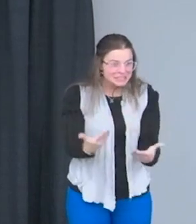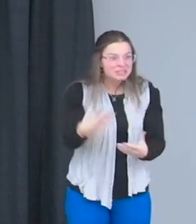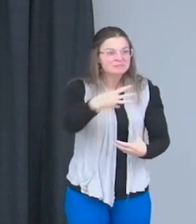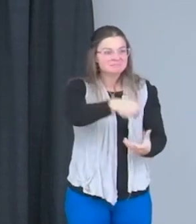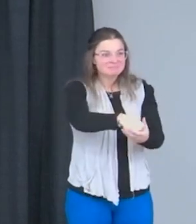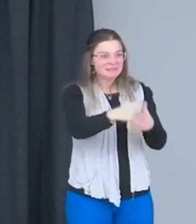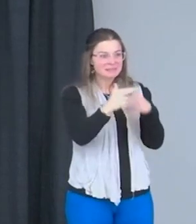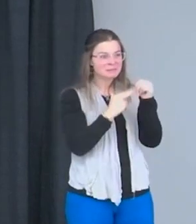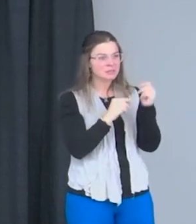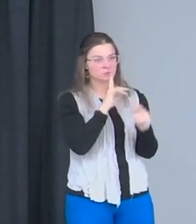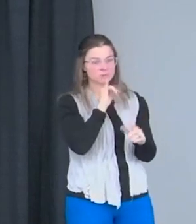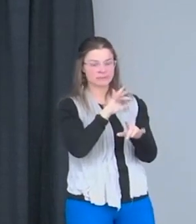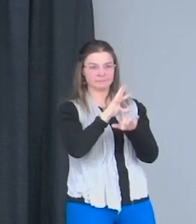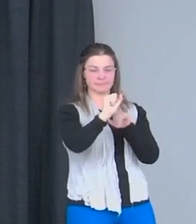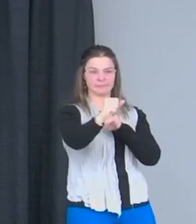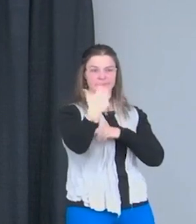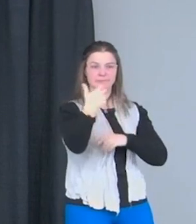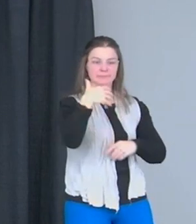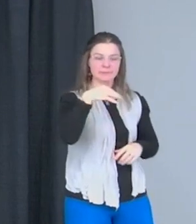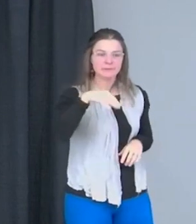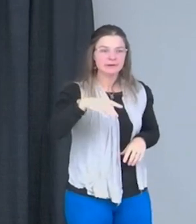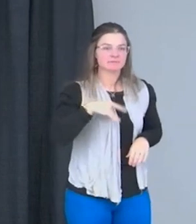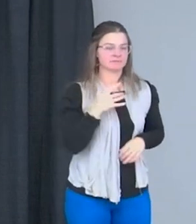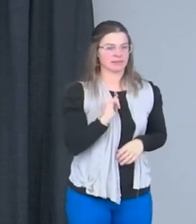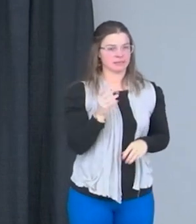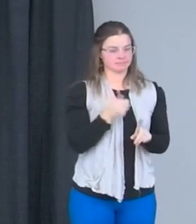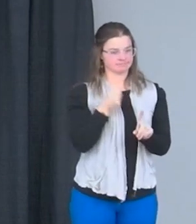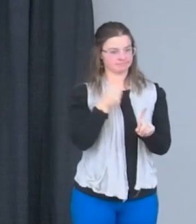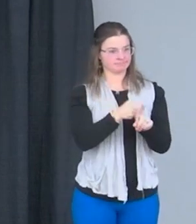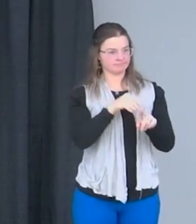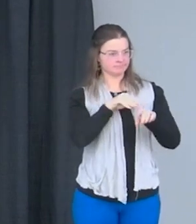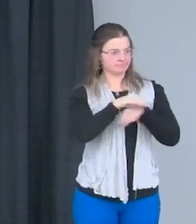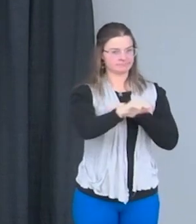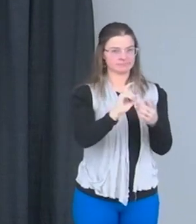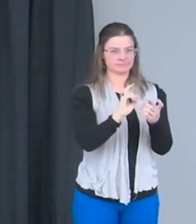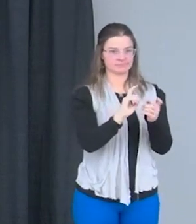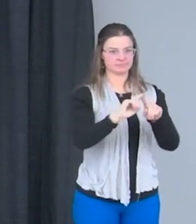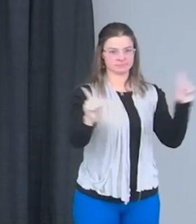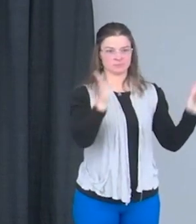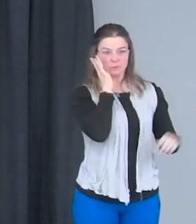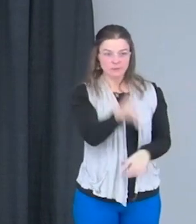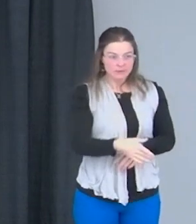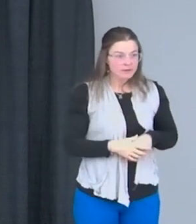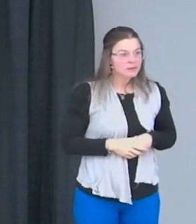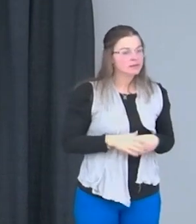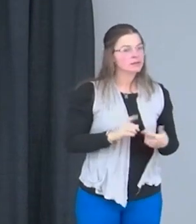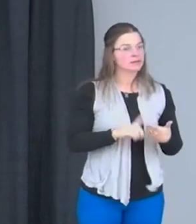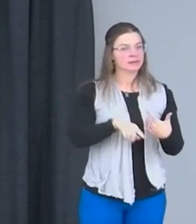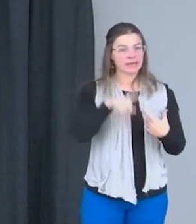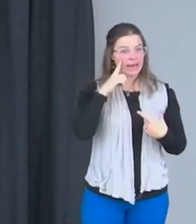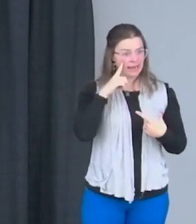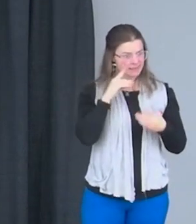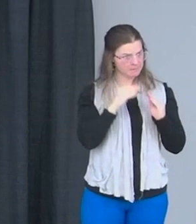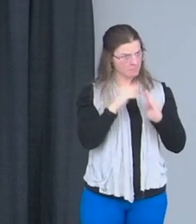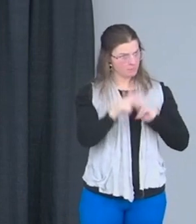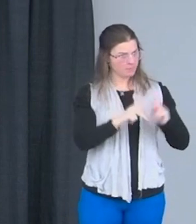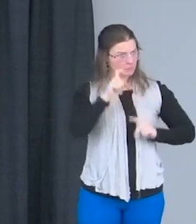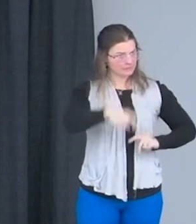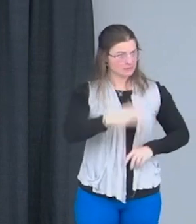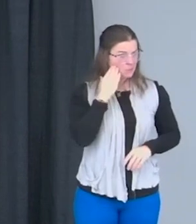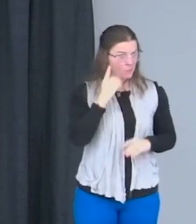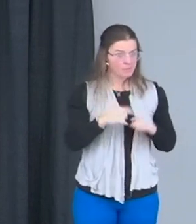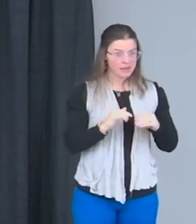walls is pretty amazing. I think it's impactful. I think that it, I think a lot more people should know about it.